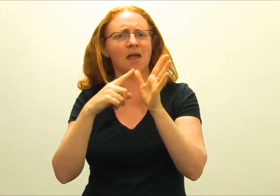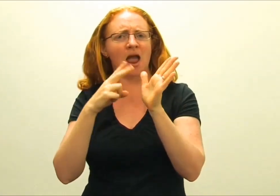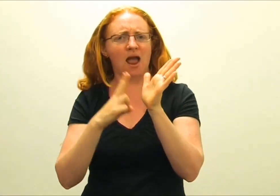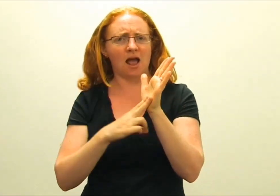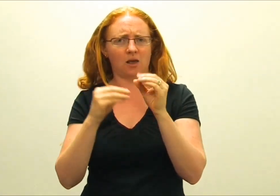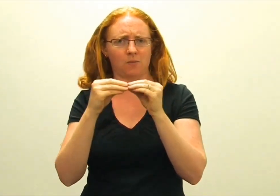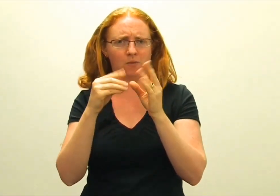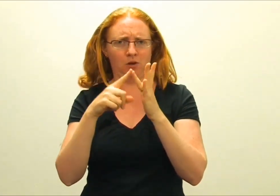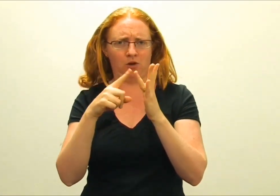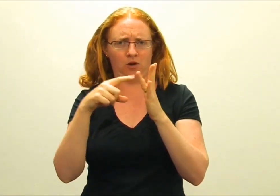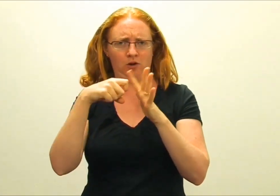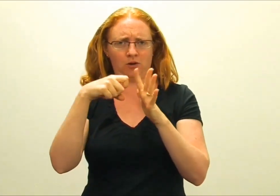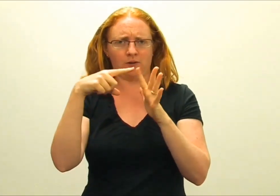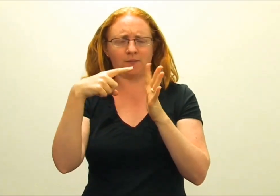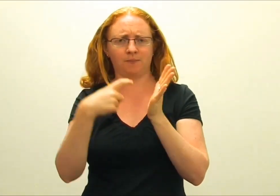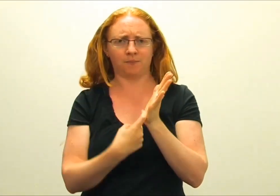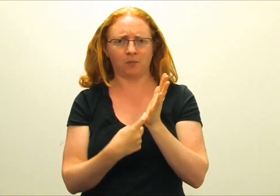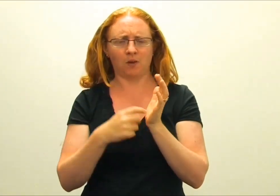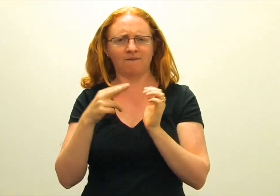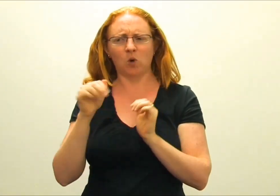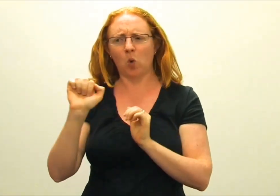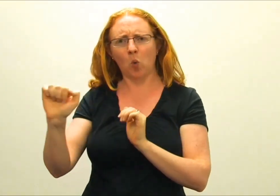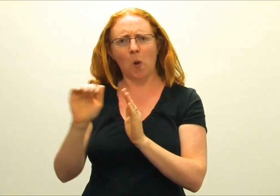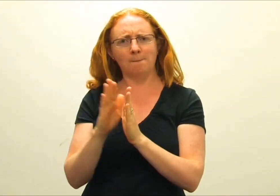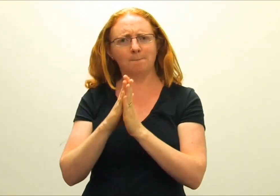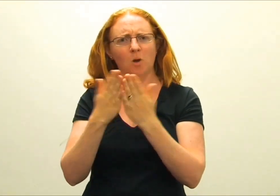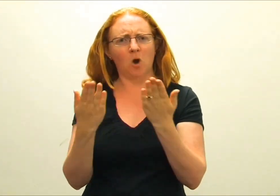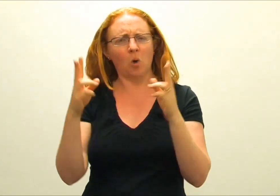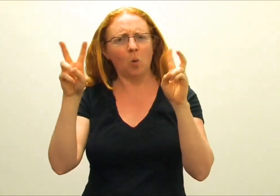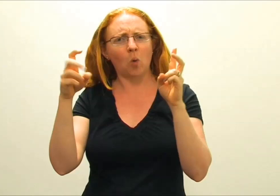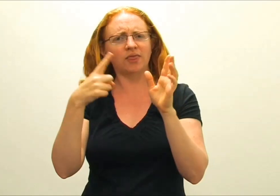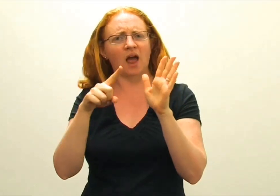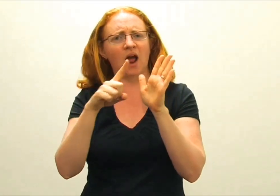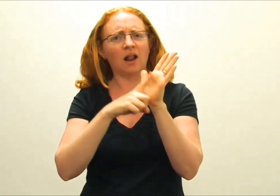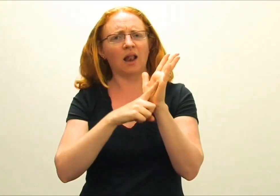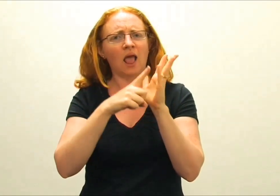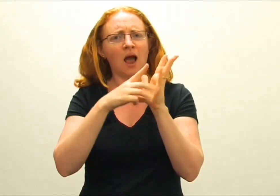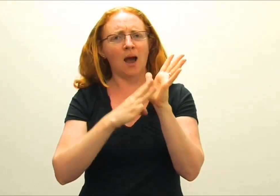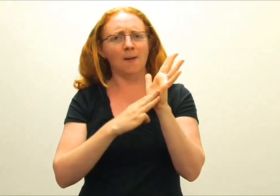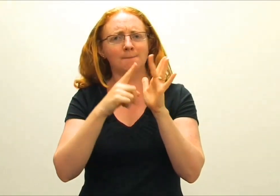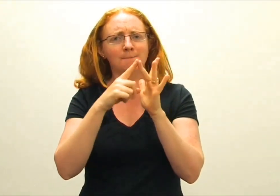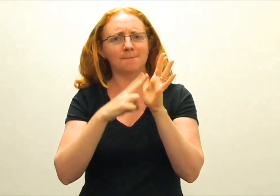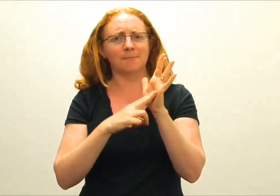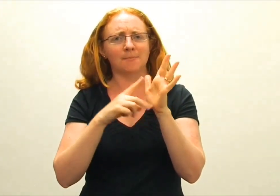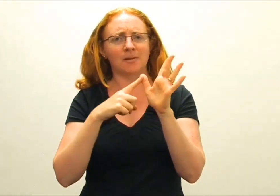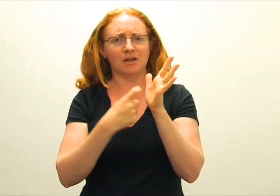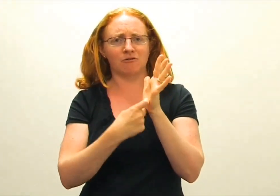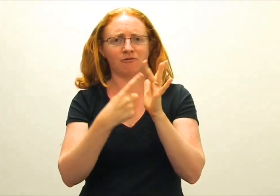award known as the Man Booker Prize for her book called The Luminaries.